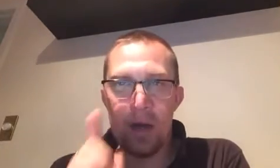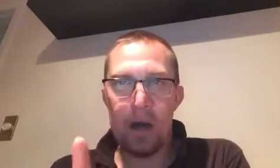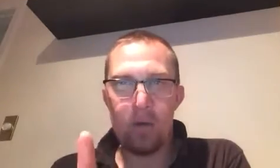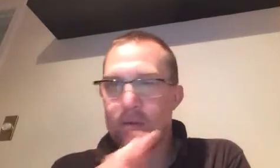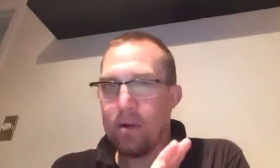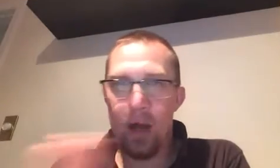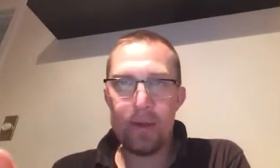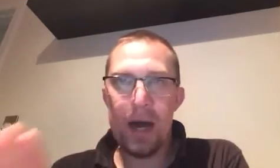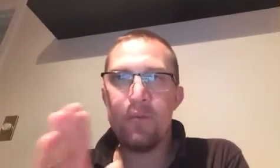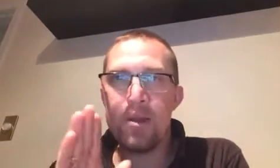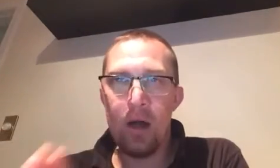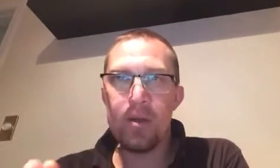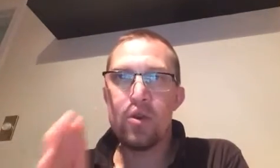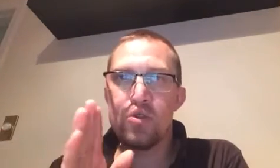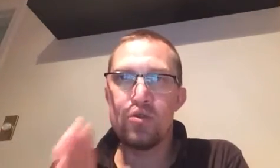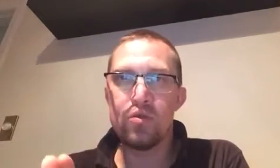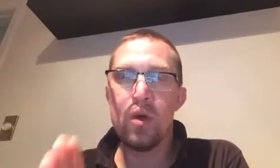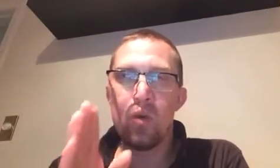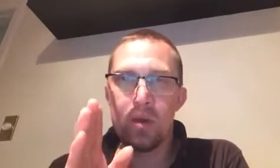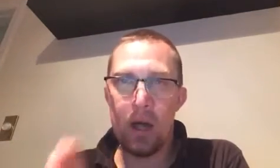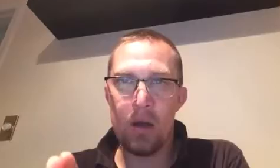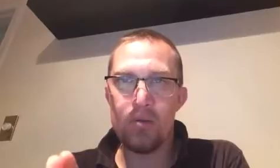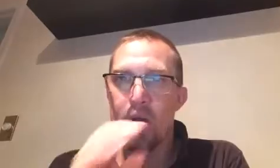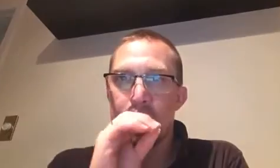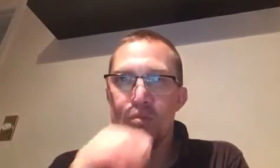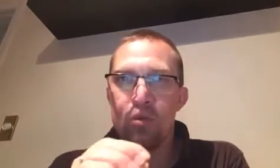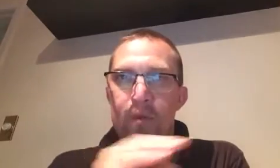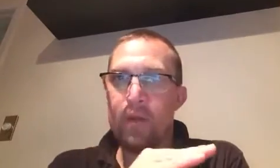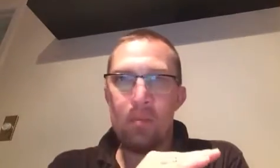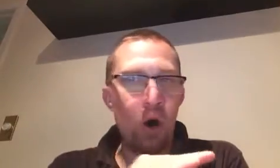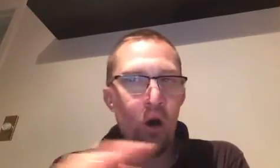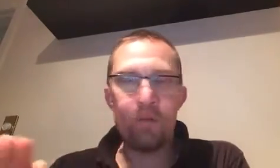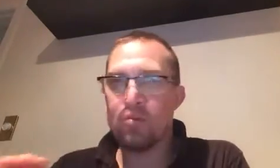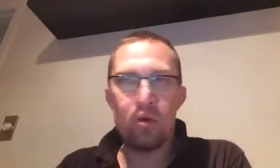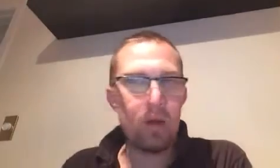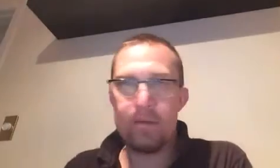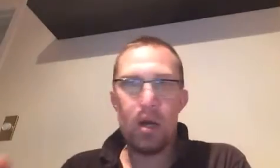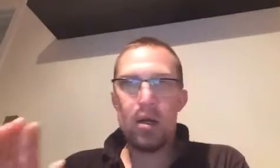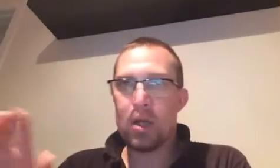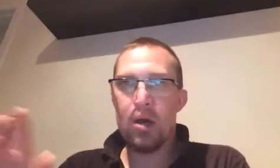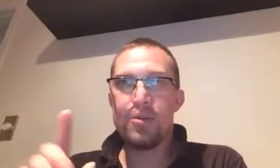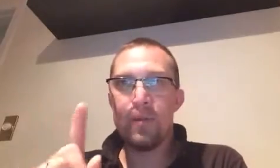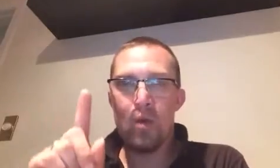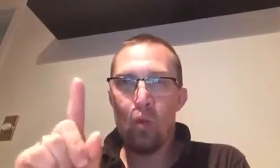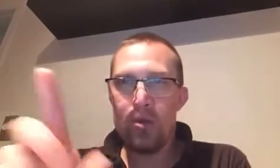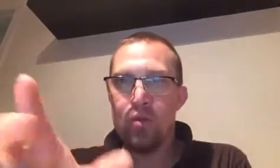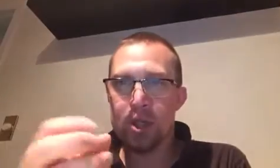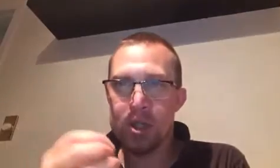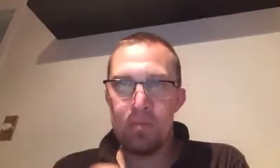liar. Nothing. Have nothing to do with liars. Remove them all from your life. Because when you accept